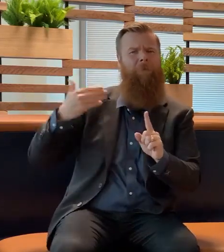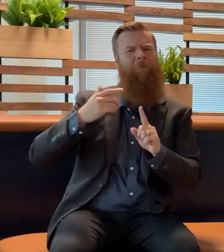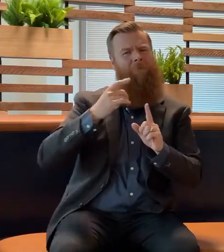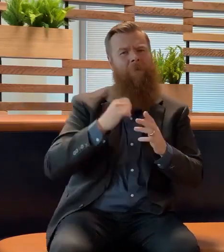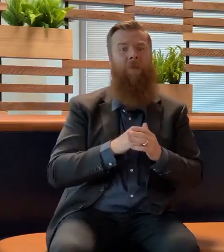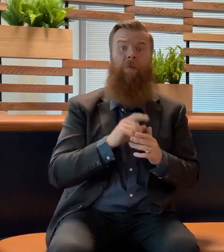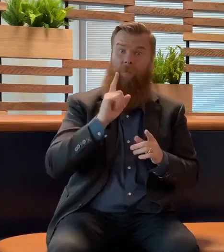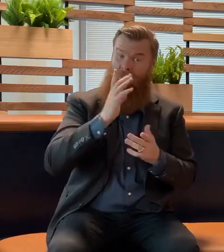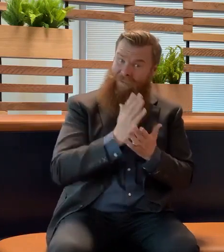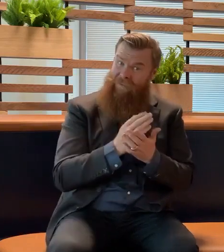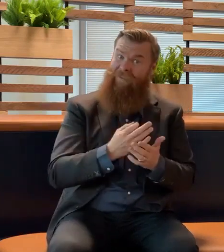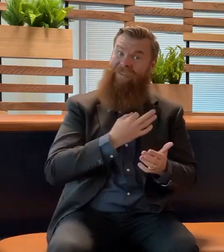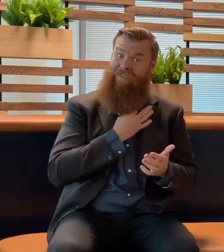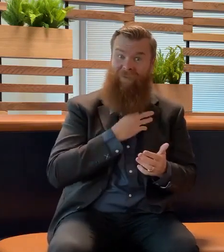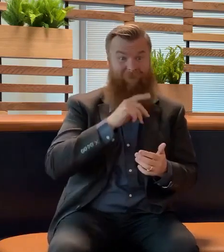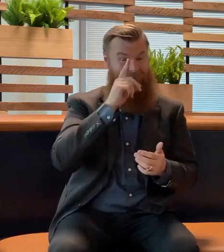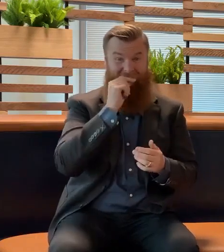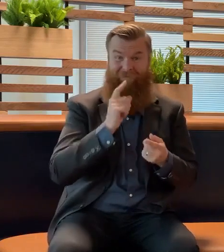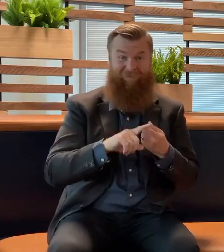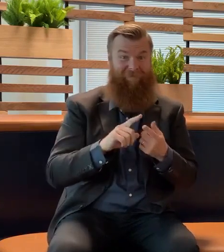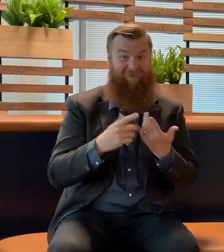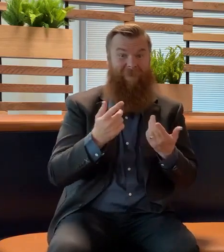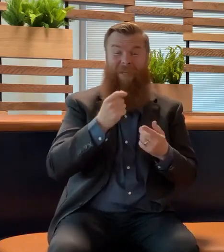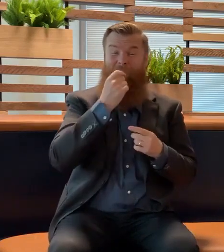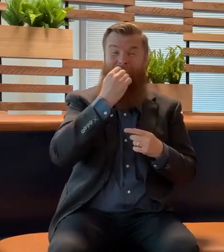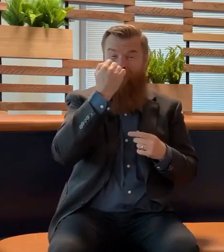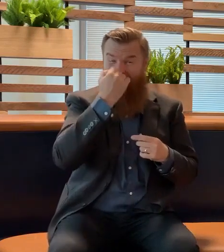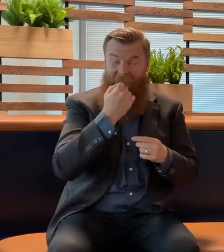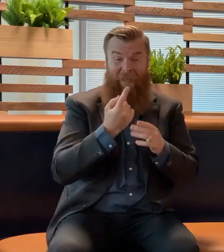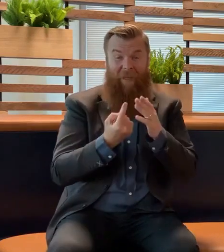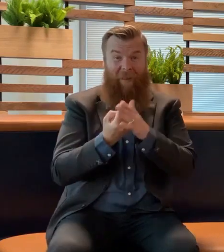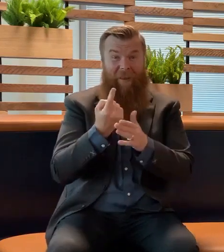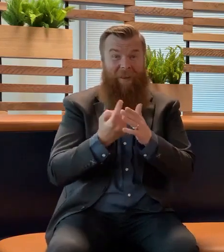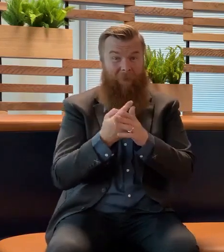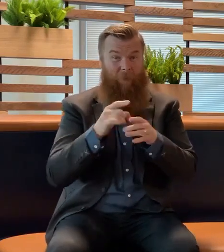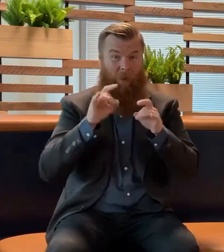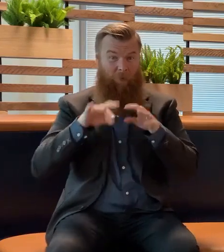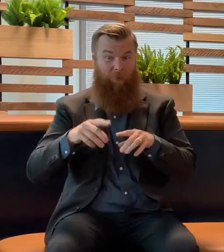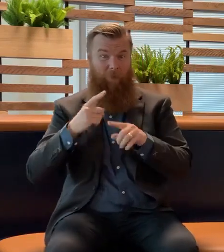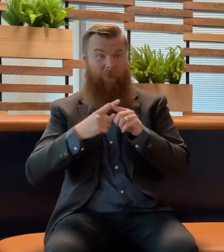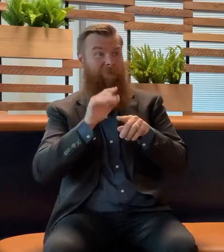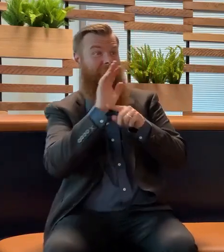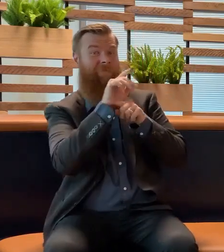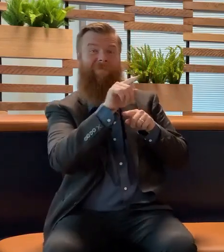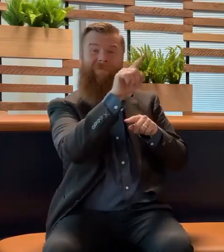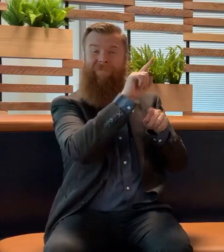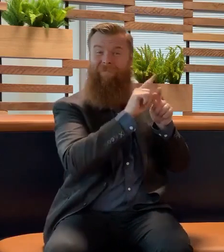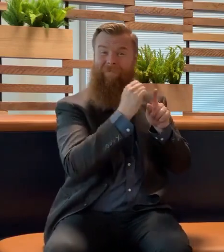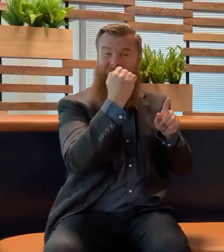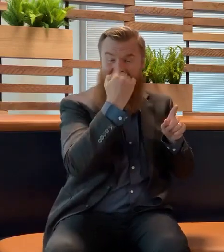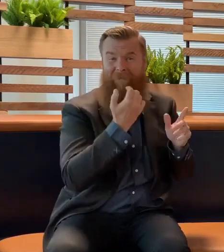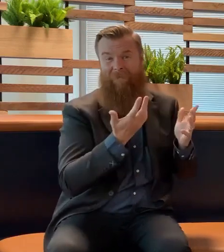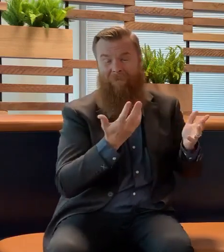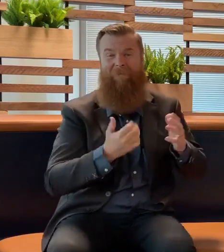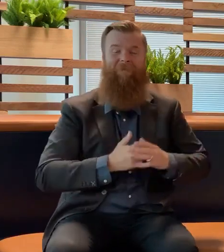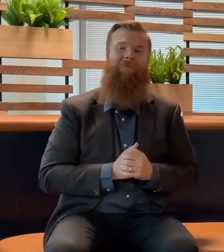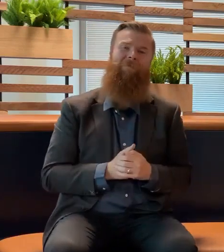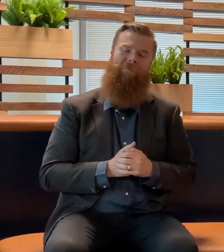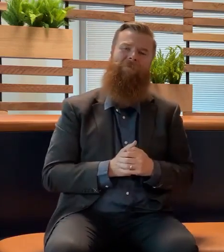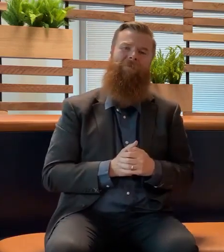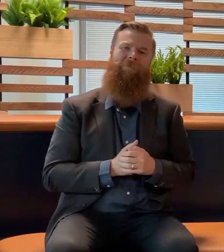number of cases here in Australia and elsewhere around the world with good information about their symptoms. So we're still